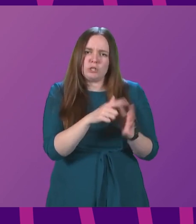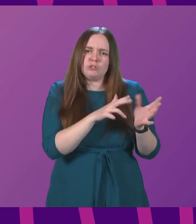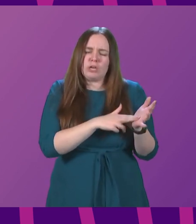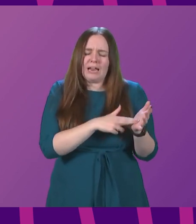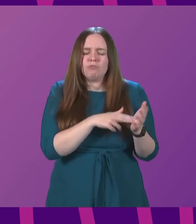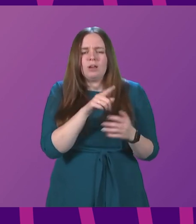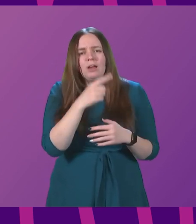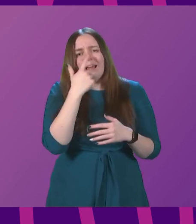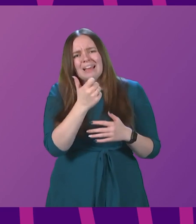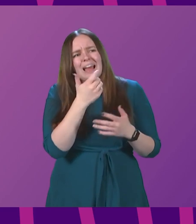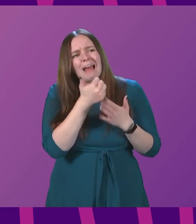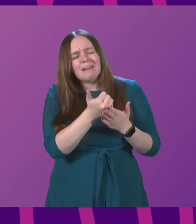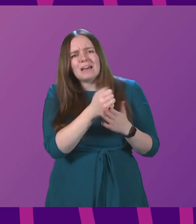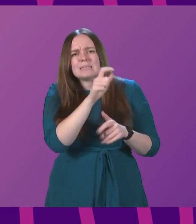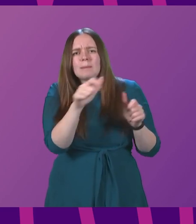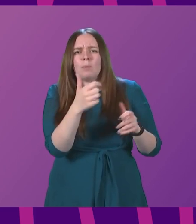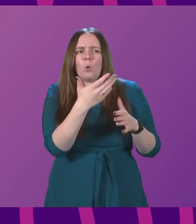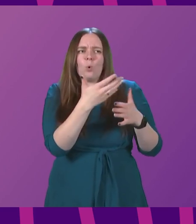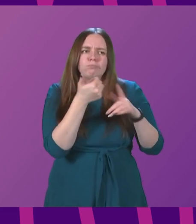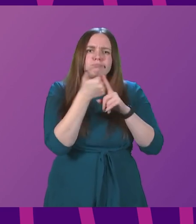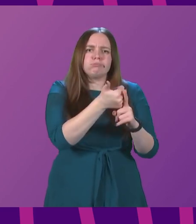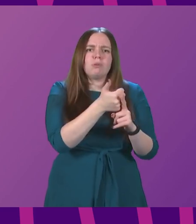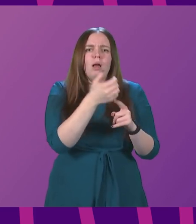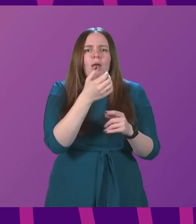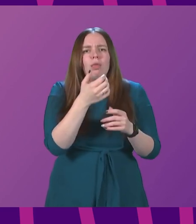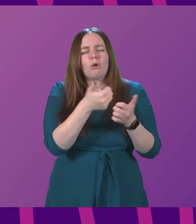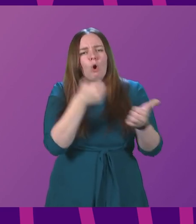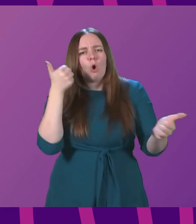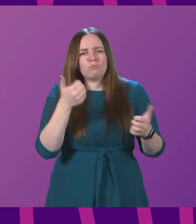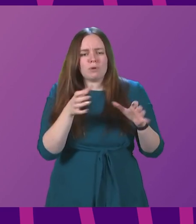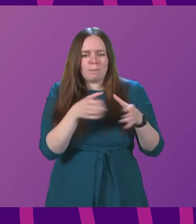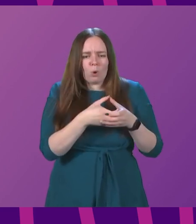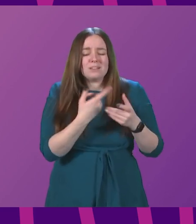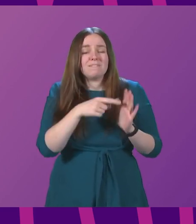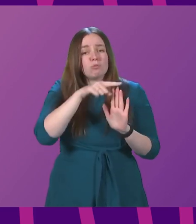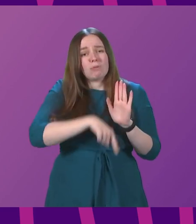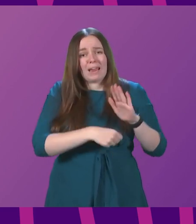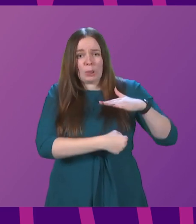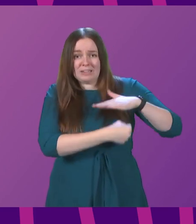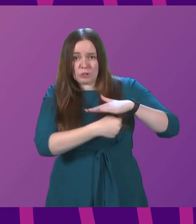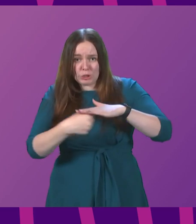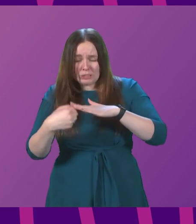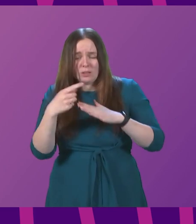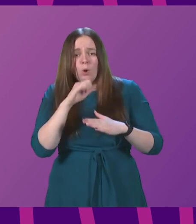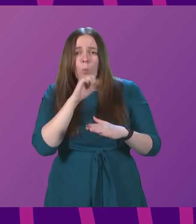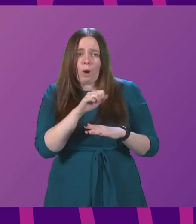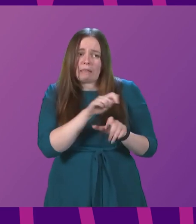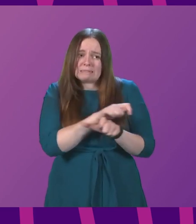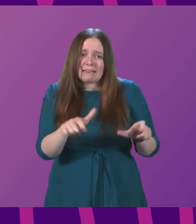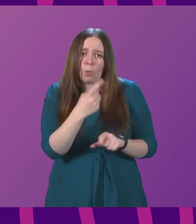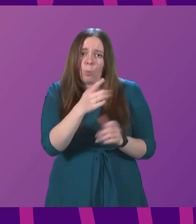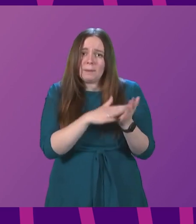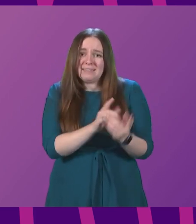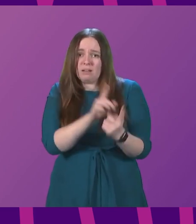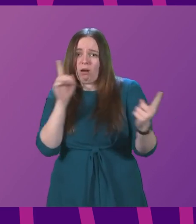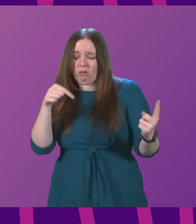who assist the corporate body who have to consider these decisions whether the regulations underpinning that will permit a return to one metre social distancing here in the